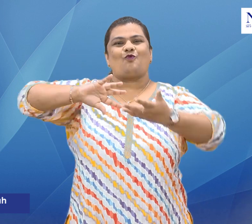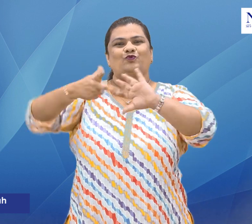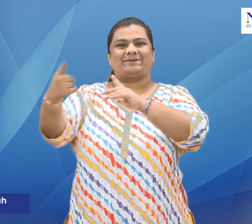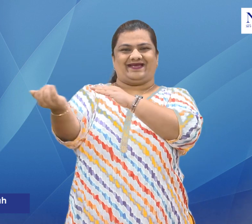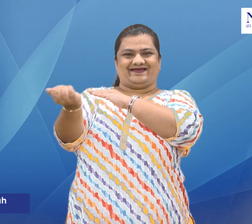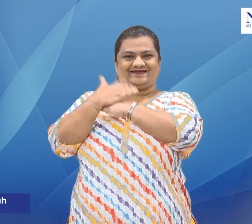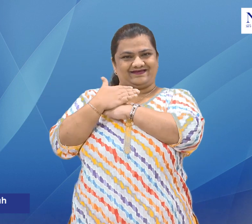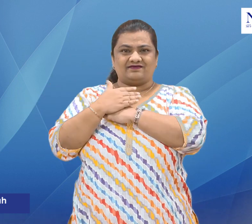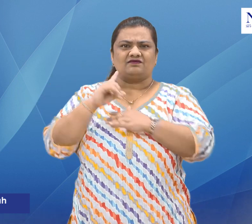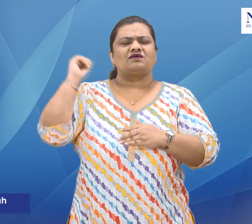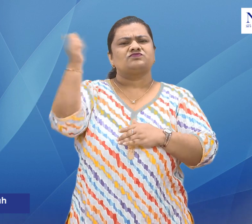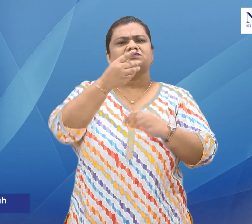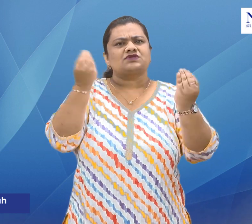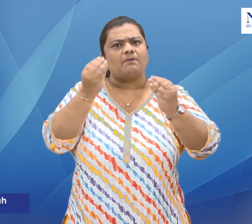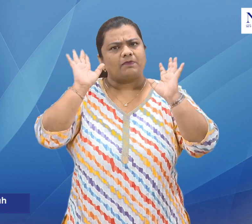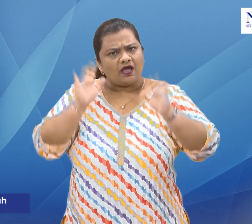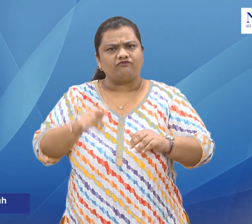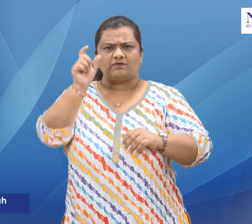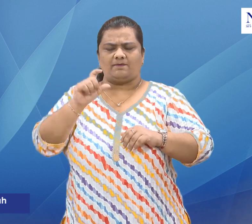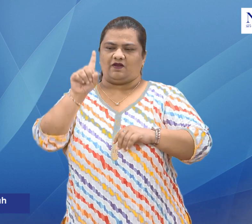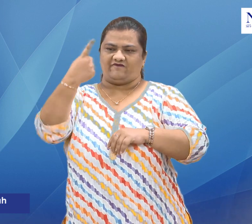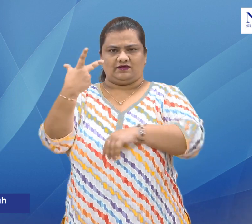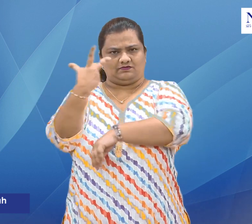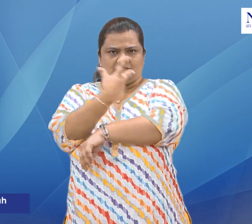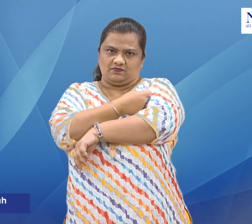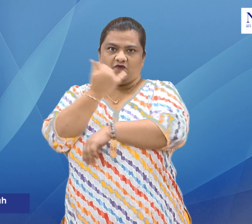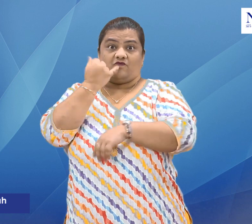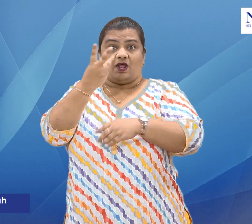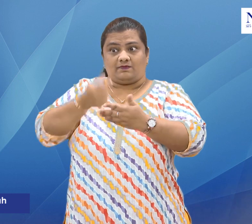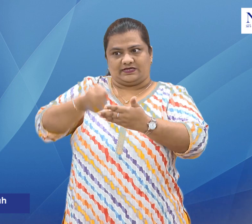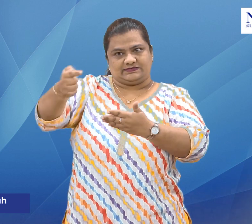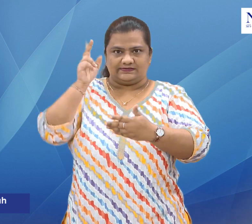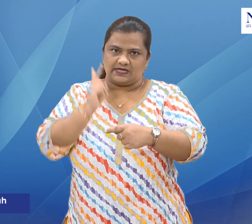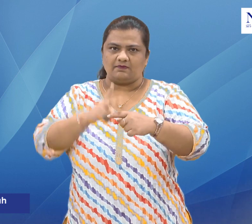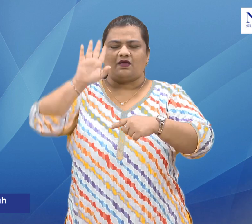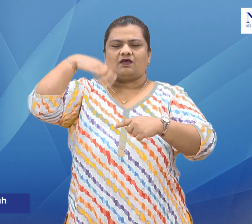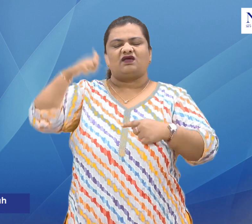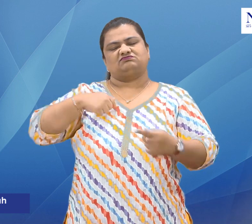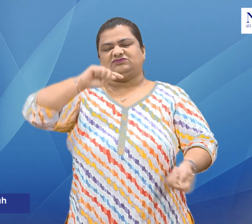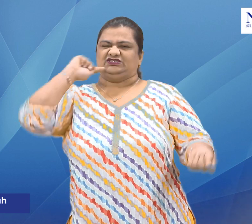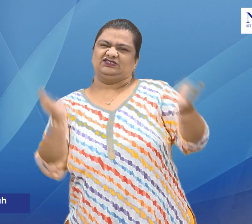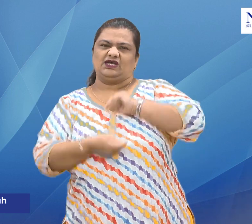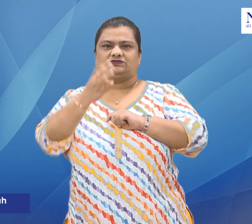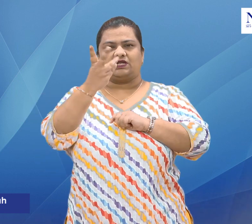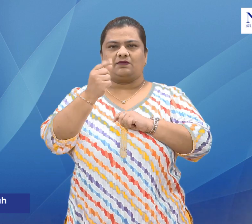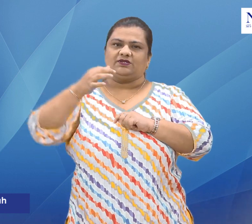If a beneficiary uses a separate mobile number for the second dose and schedules a vaccination, it will automatically be recognized